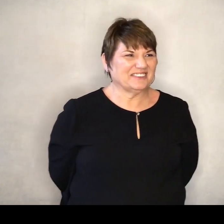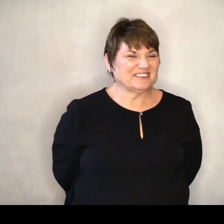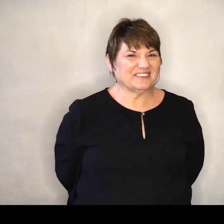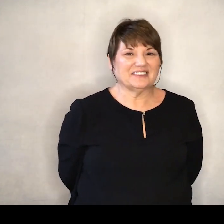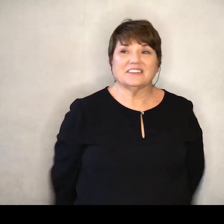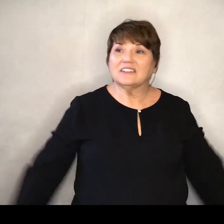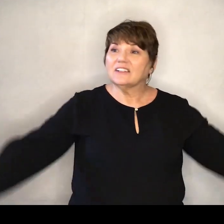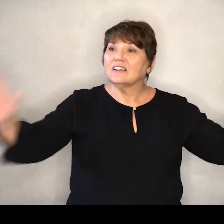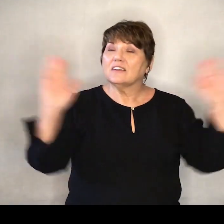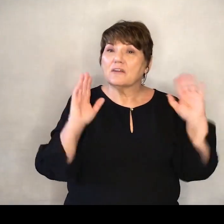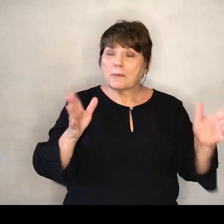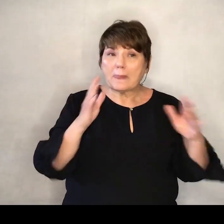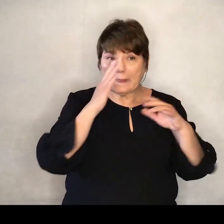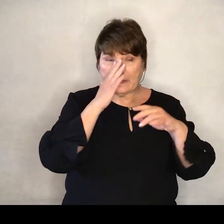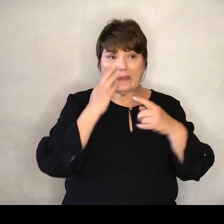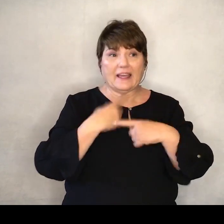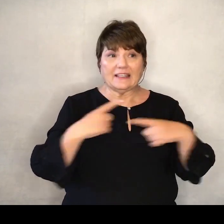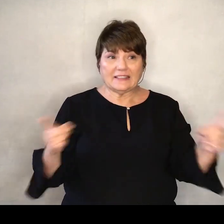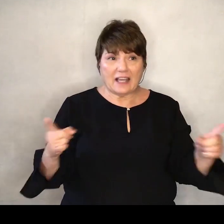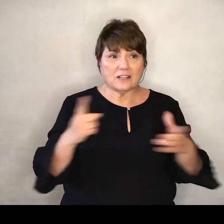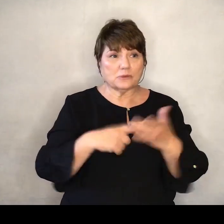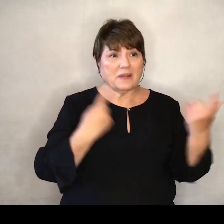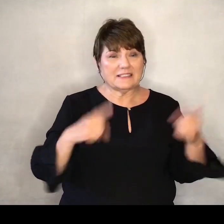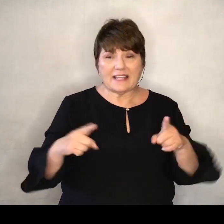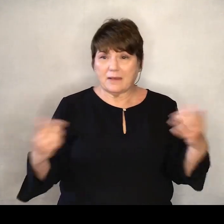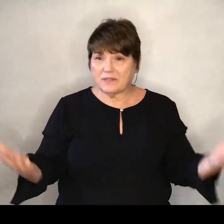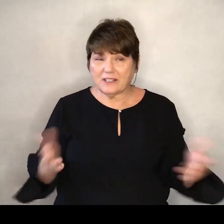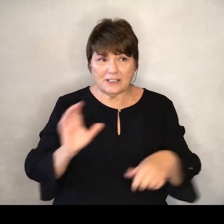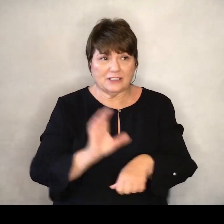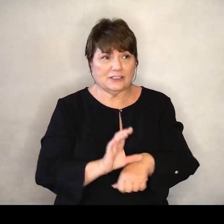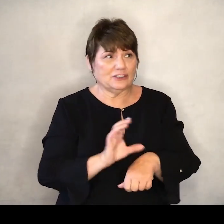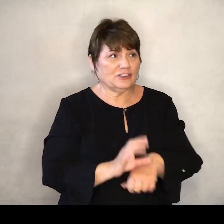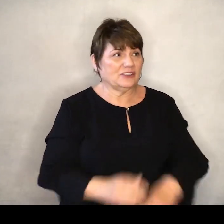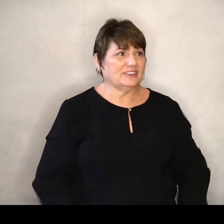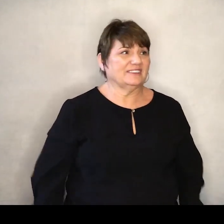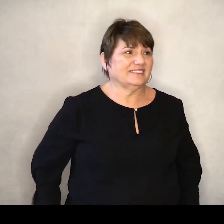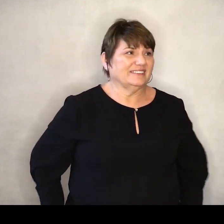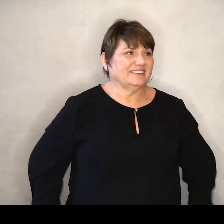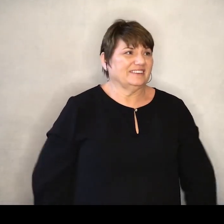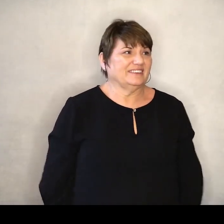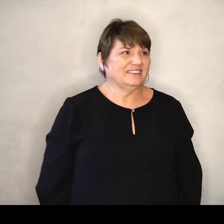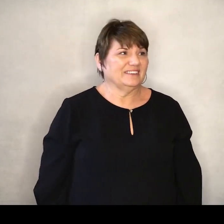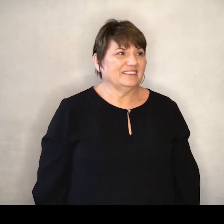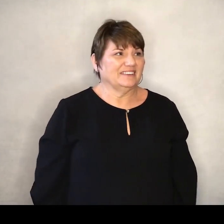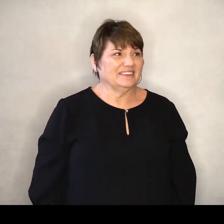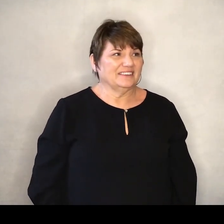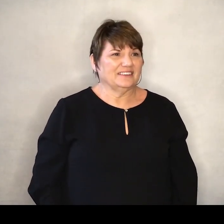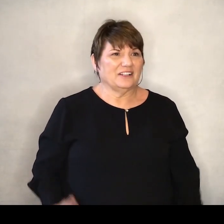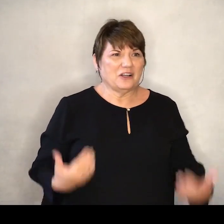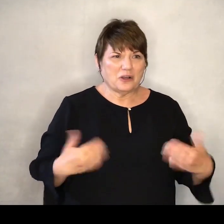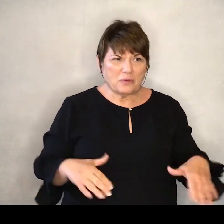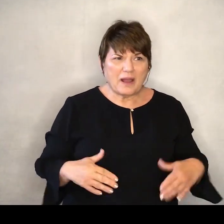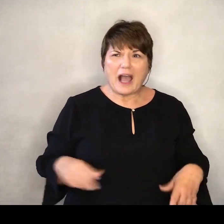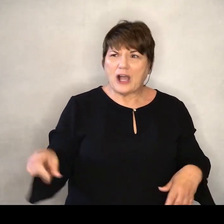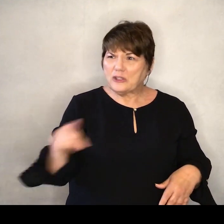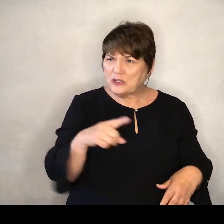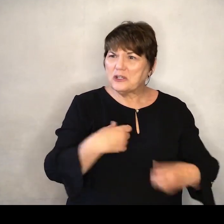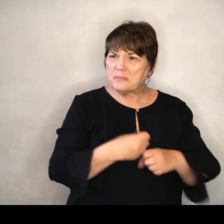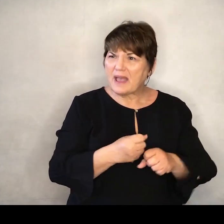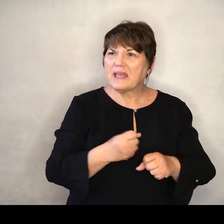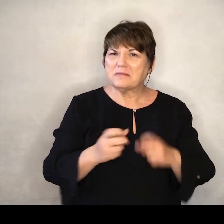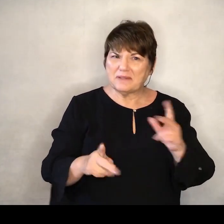Aware of a few things that are happening in the life of the church And so You've really made those people feel welcome That's great